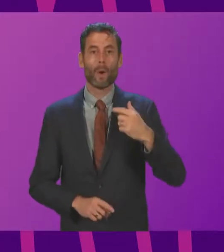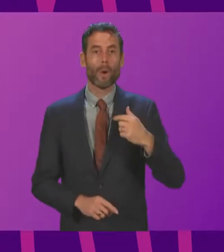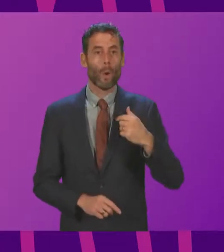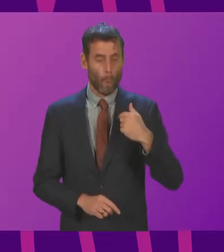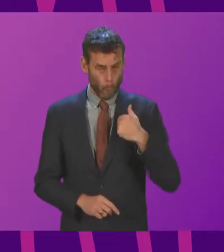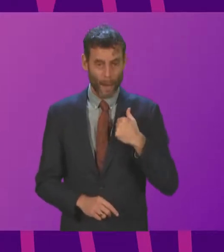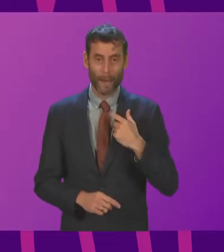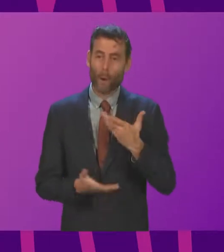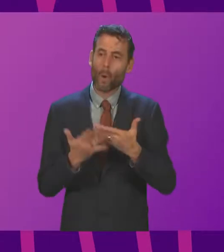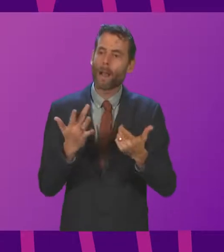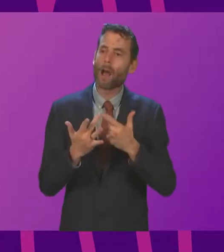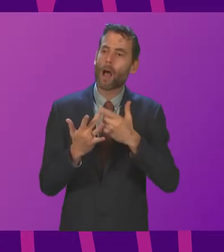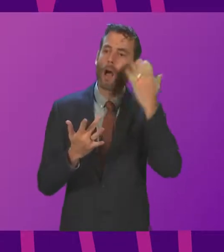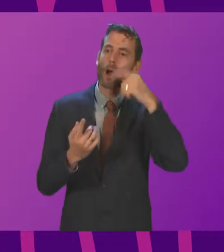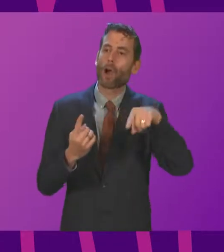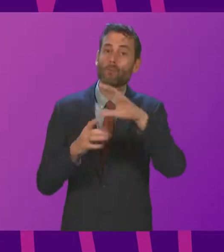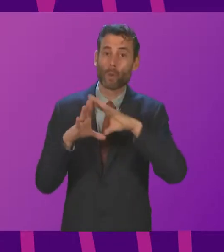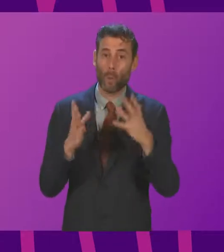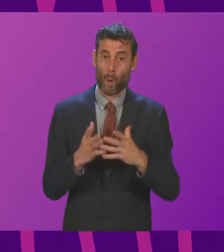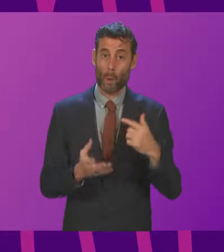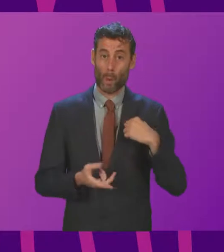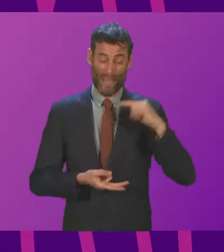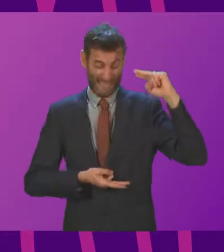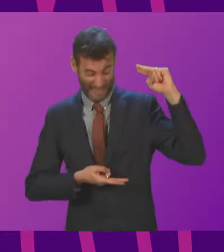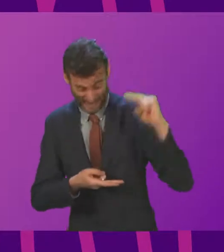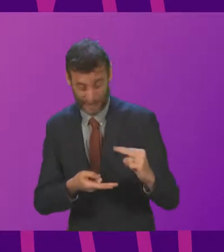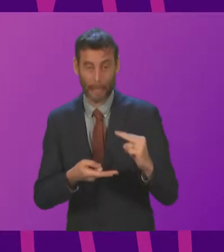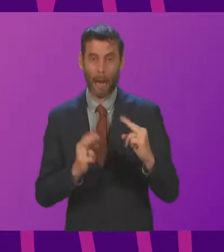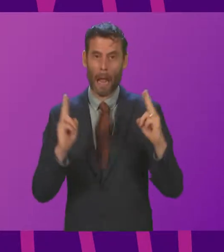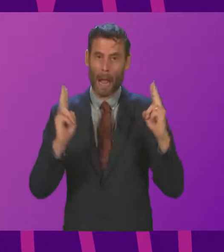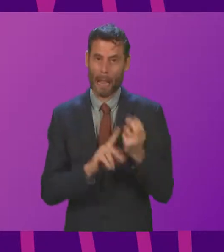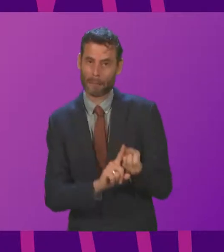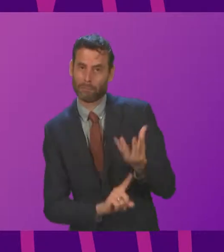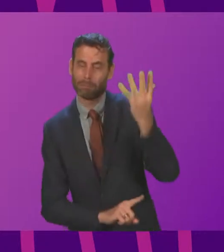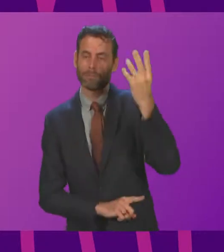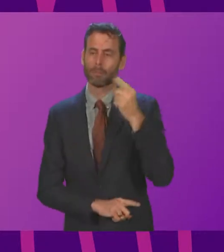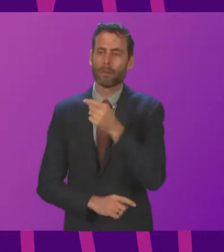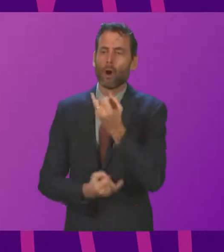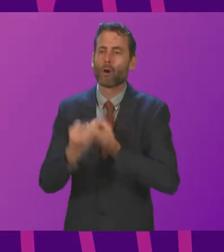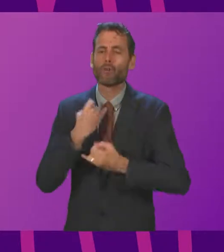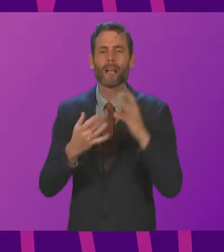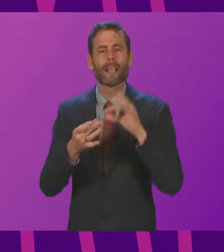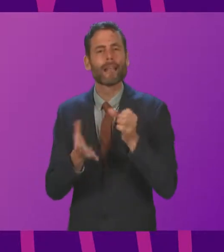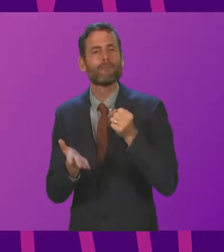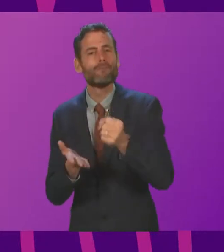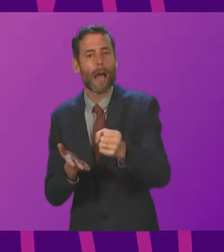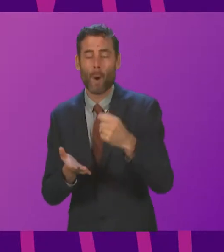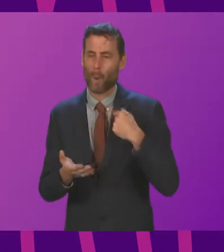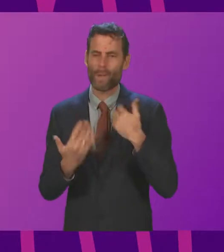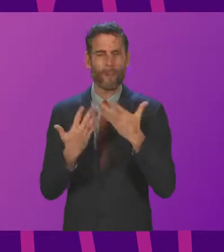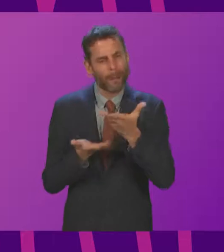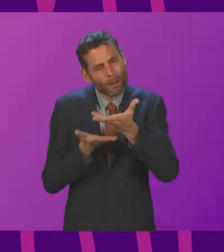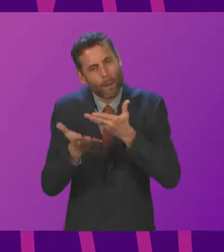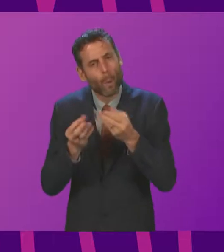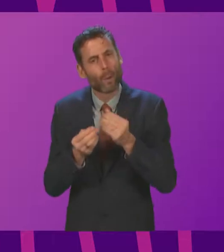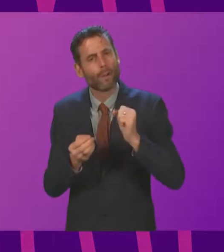than most other countries in the world. That is why we lead by example. In terms of rail services, there has been a consultation. Scott Rail are now